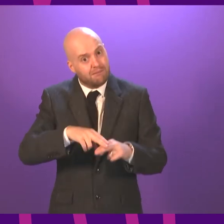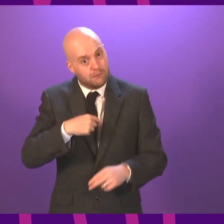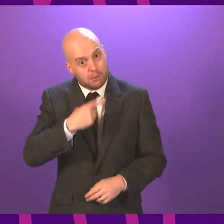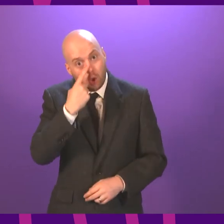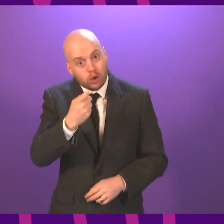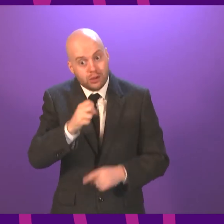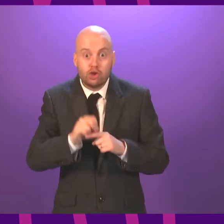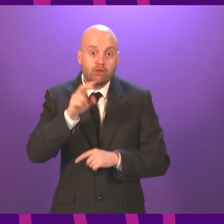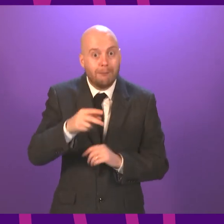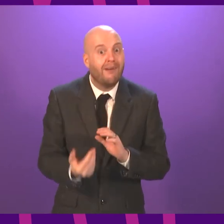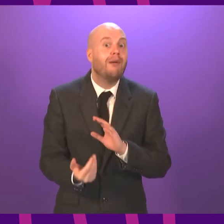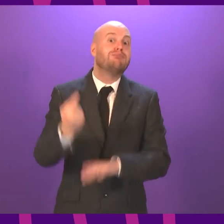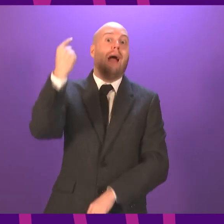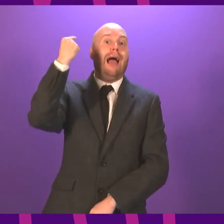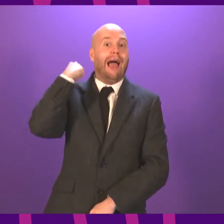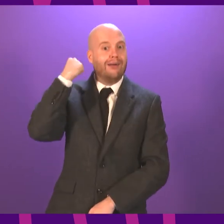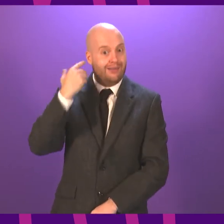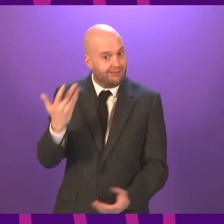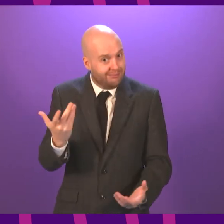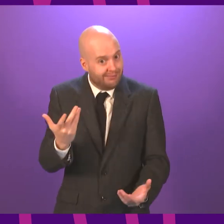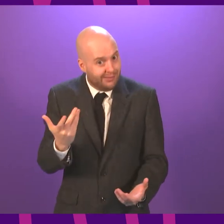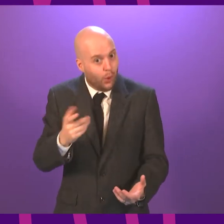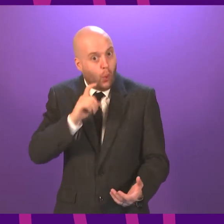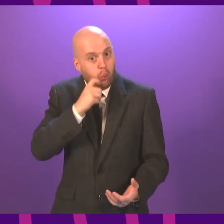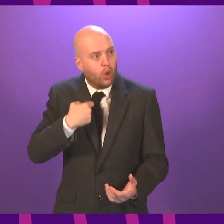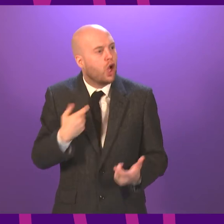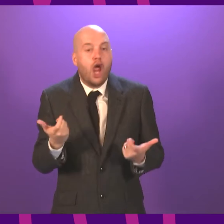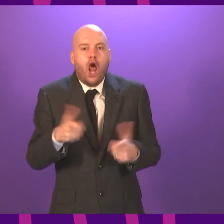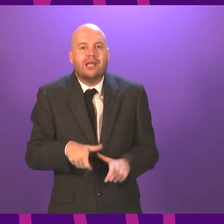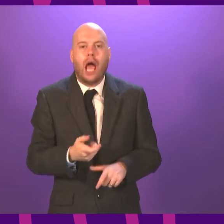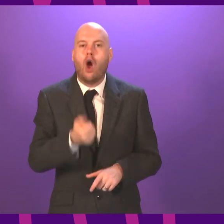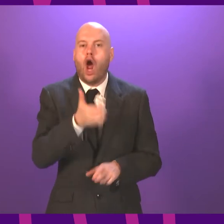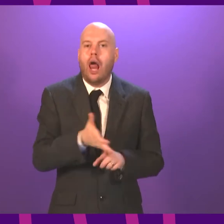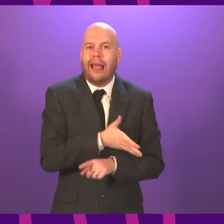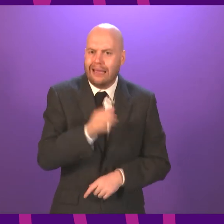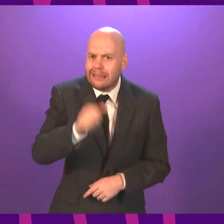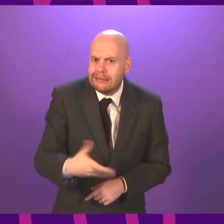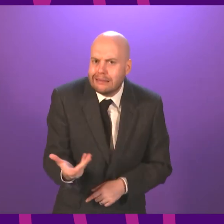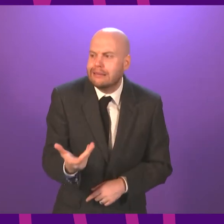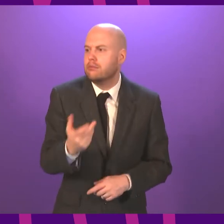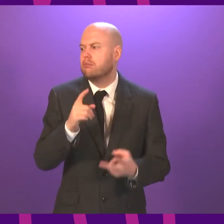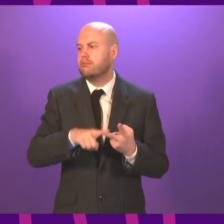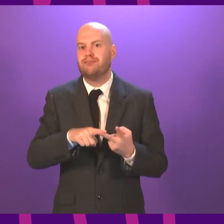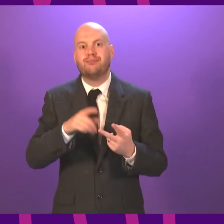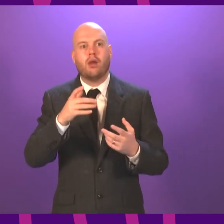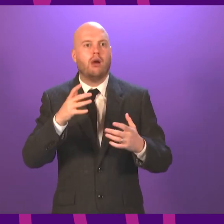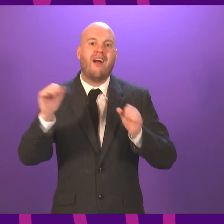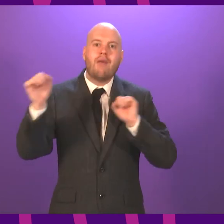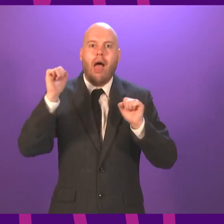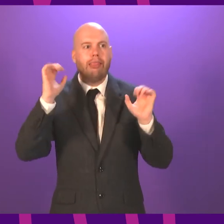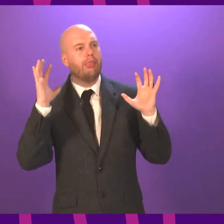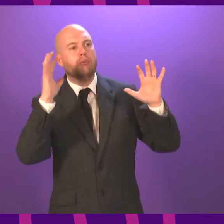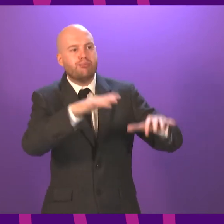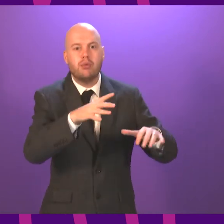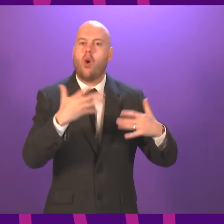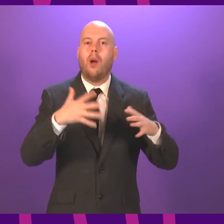earlier than we did? Yes, I think that is true. We did move on mass gatherings slightly before the UK Government.